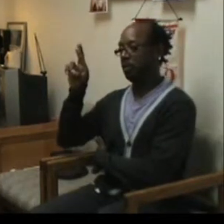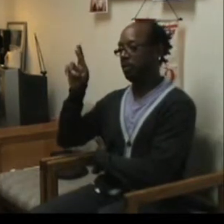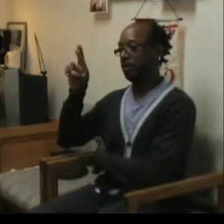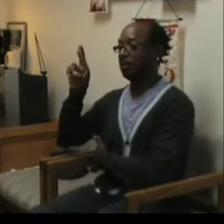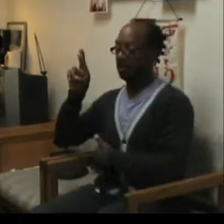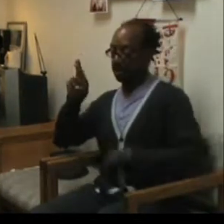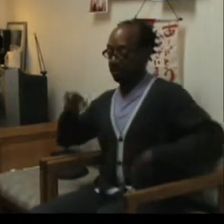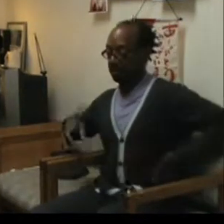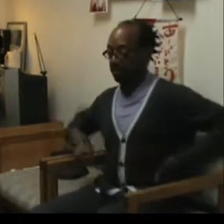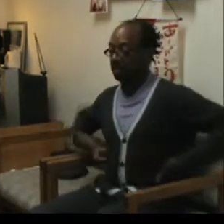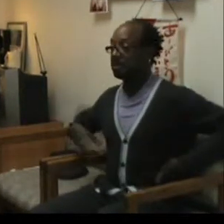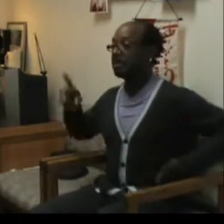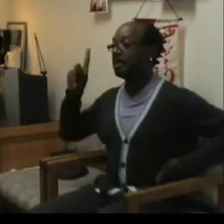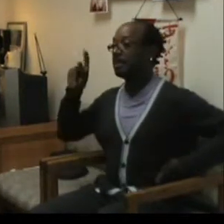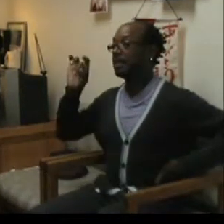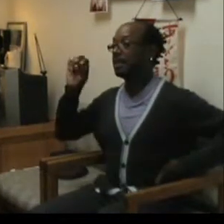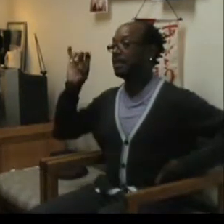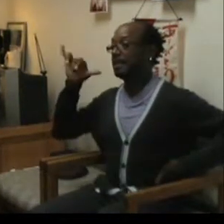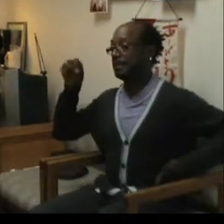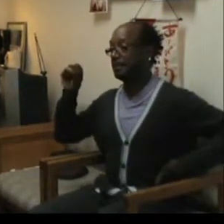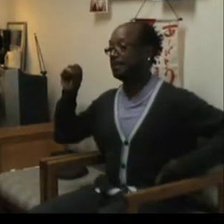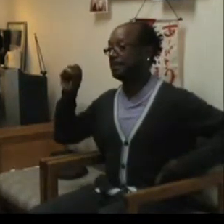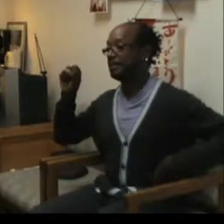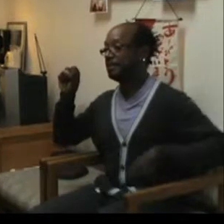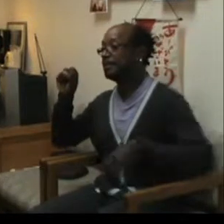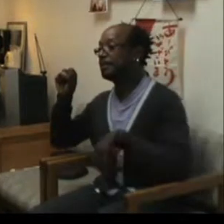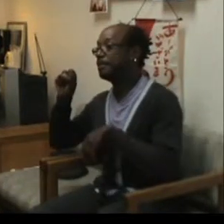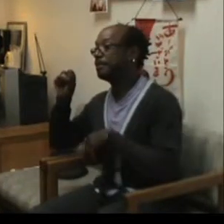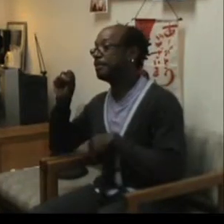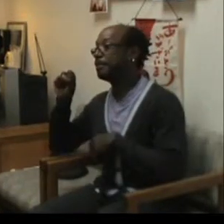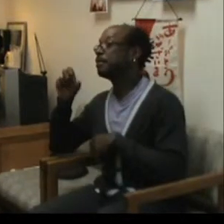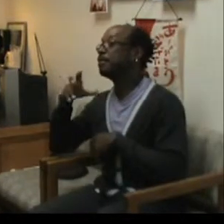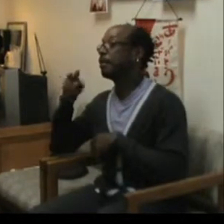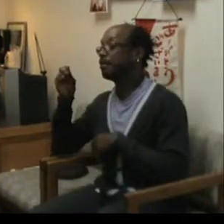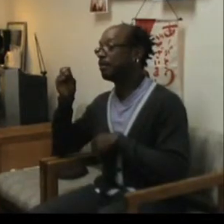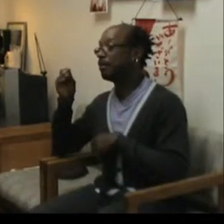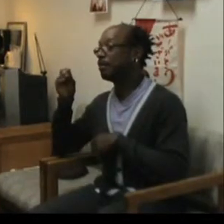and the spleen.